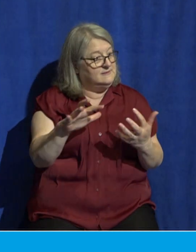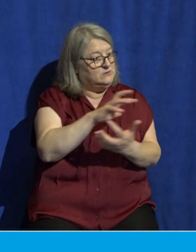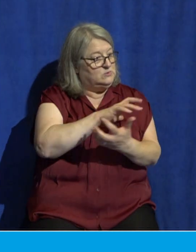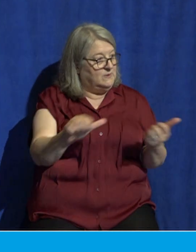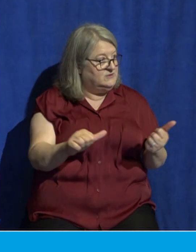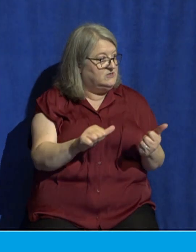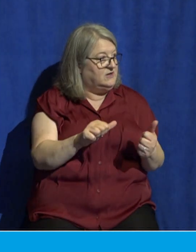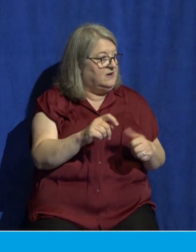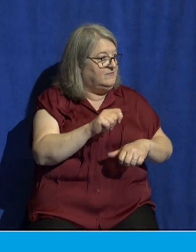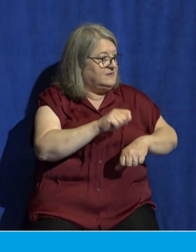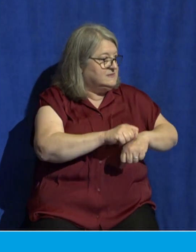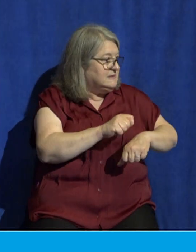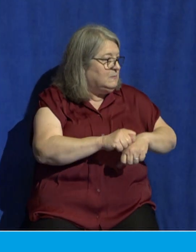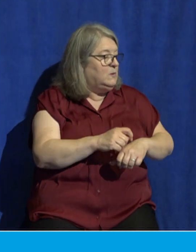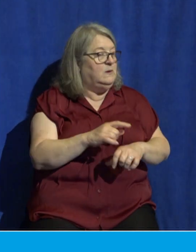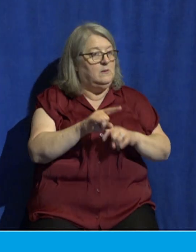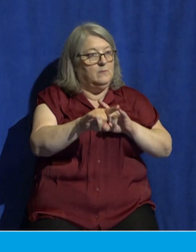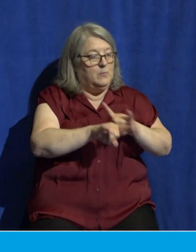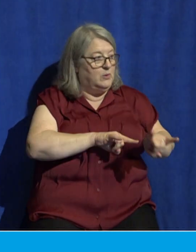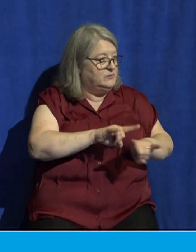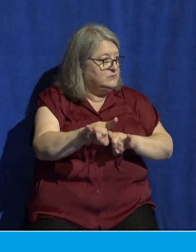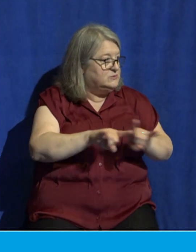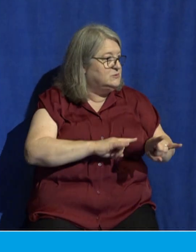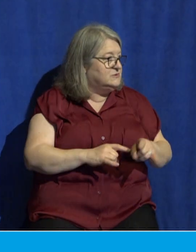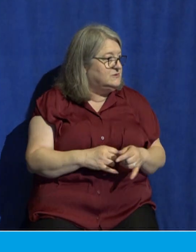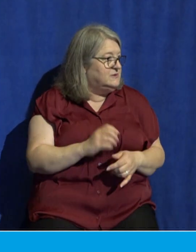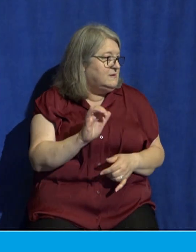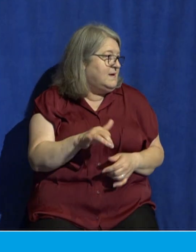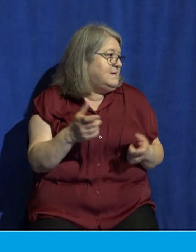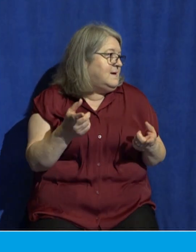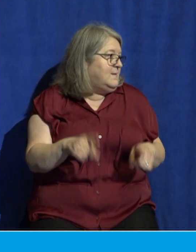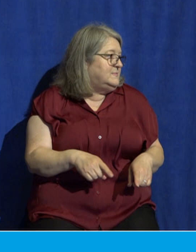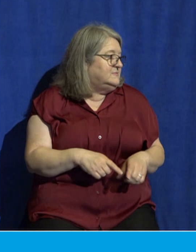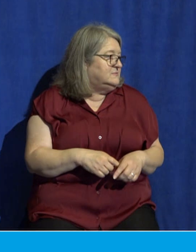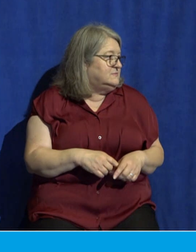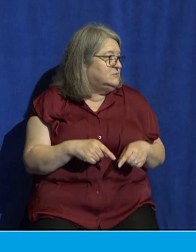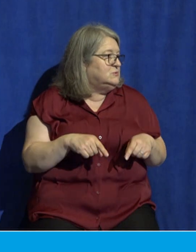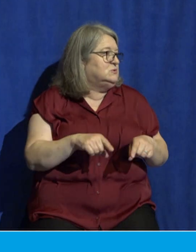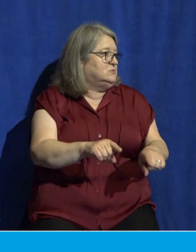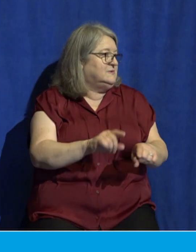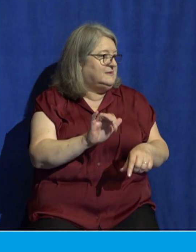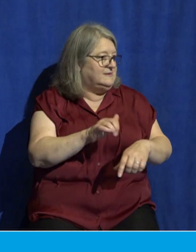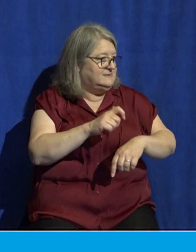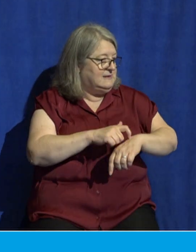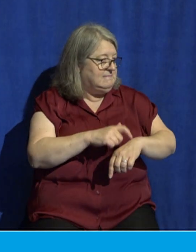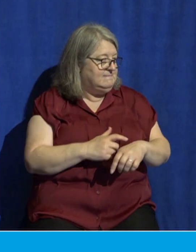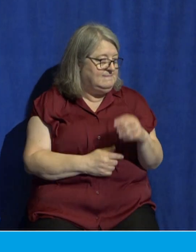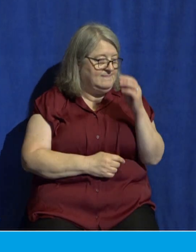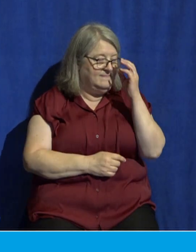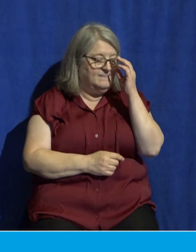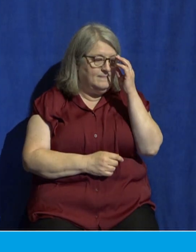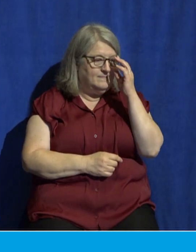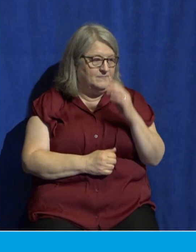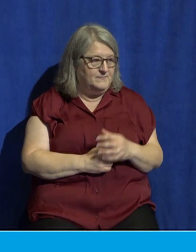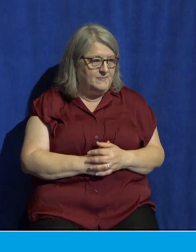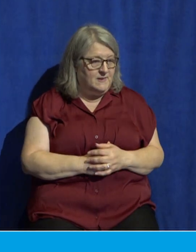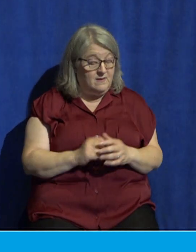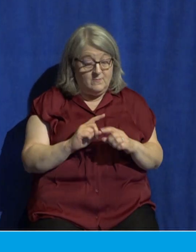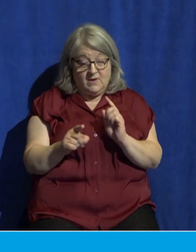and a persecution that breaks out during that time period. But verse 14